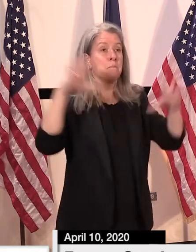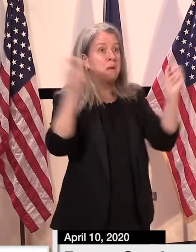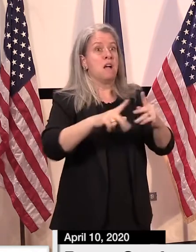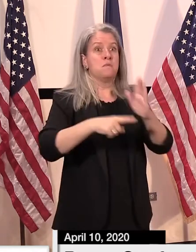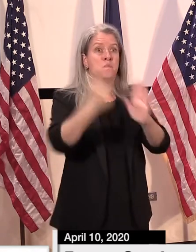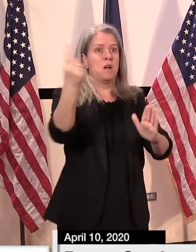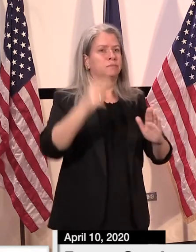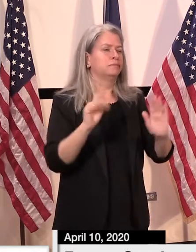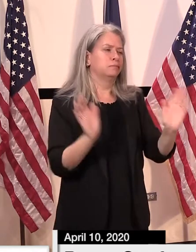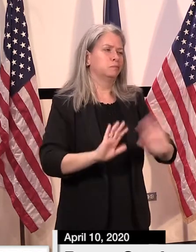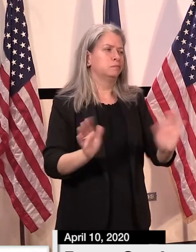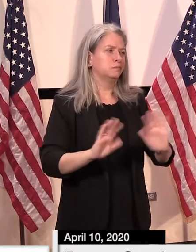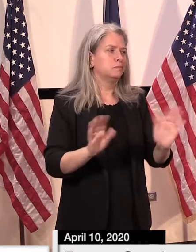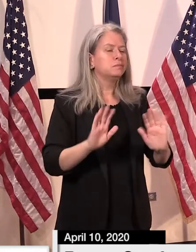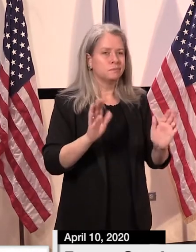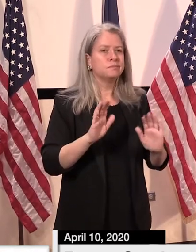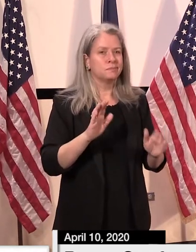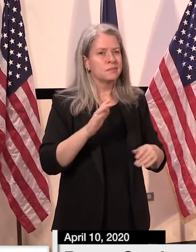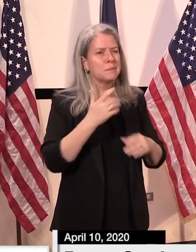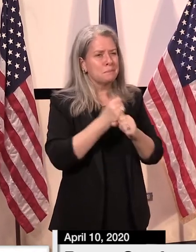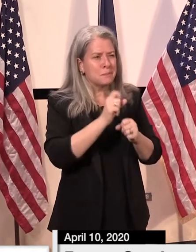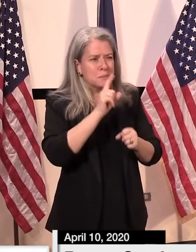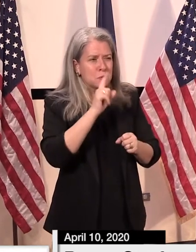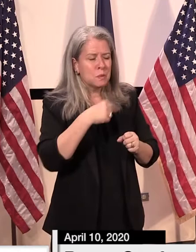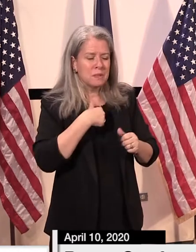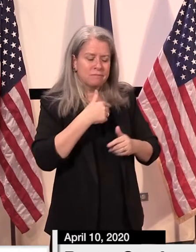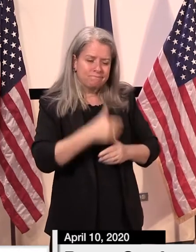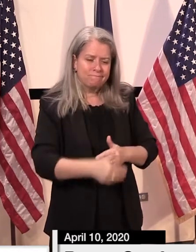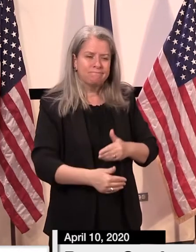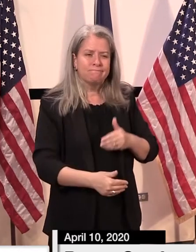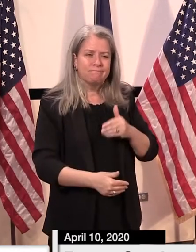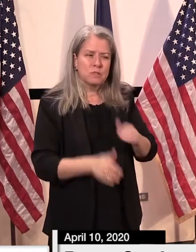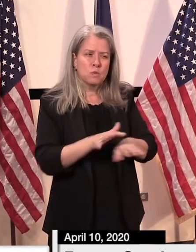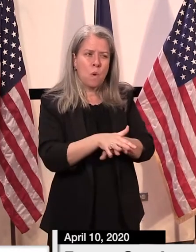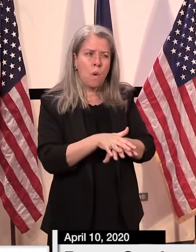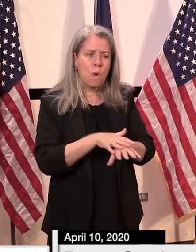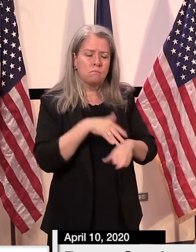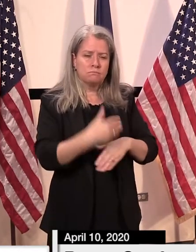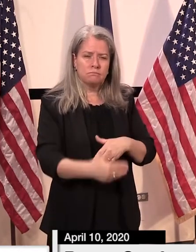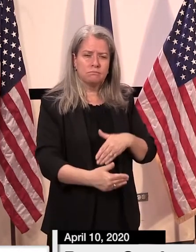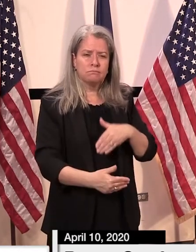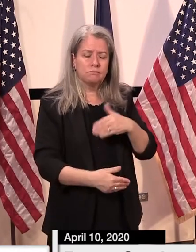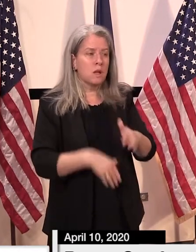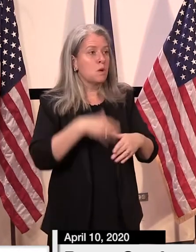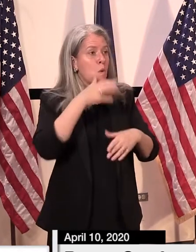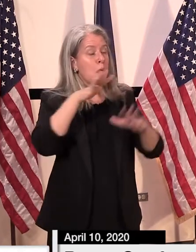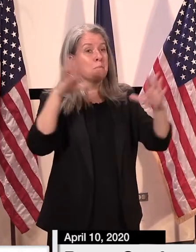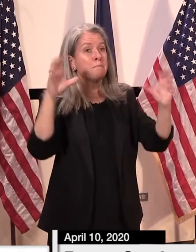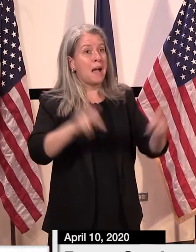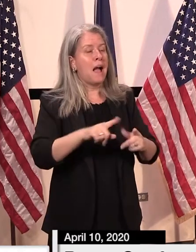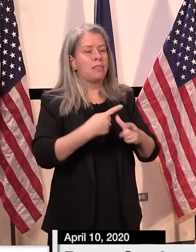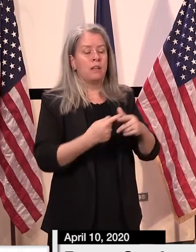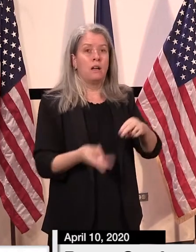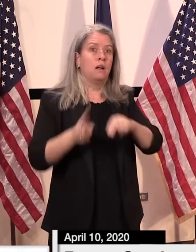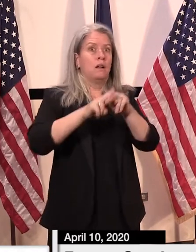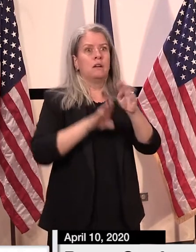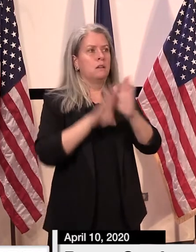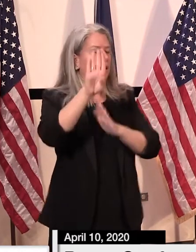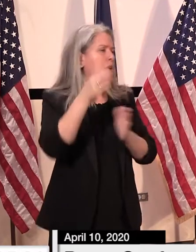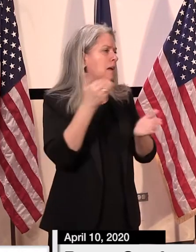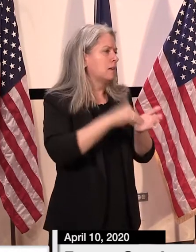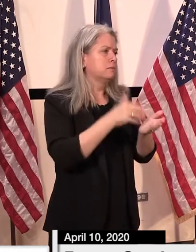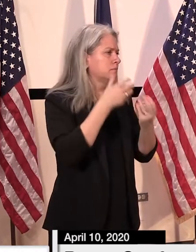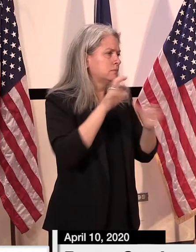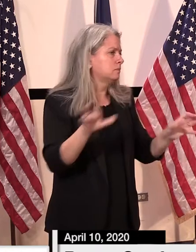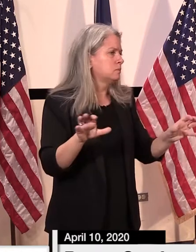in order to make sure that we're doing the right thing, that we're not having any adverse effect on the population, that we're staying